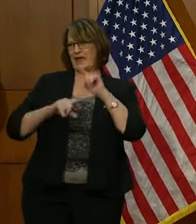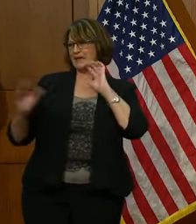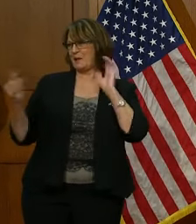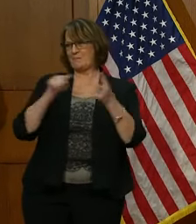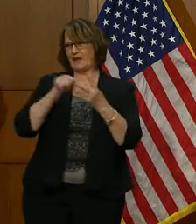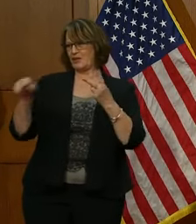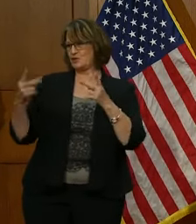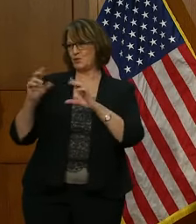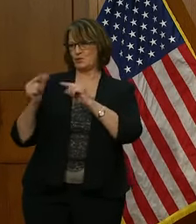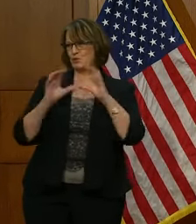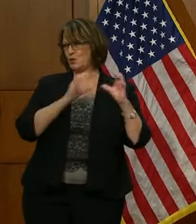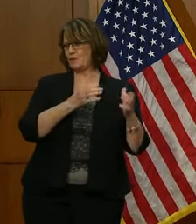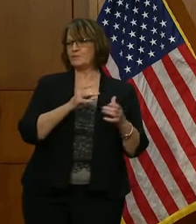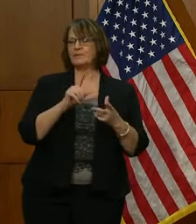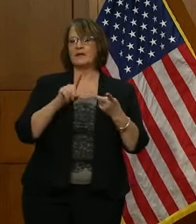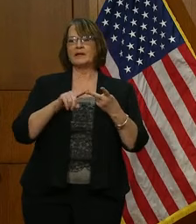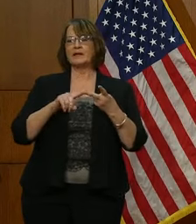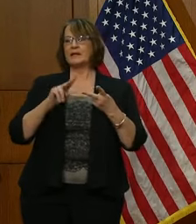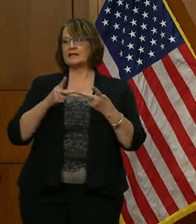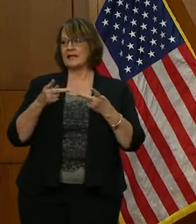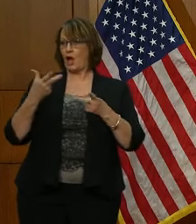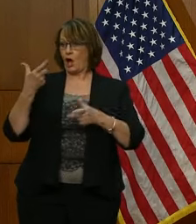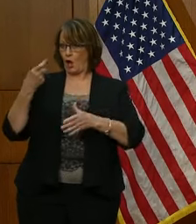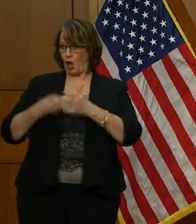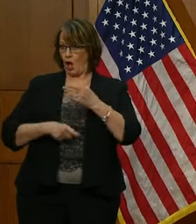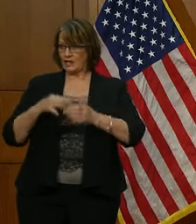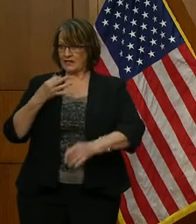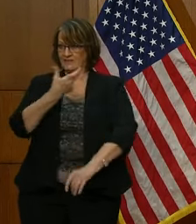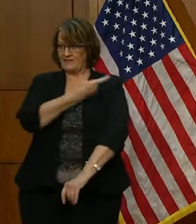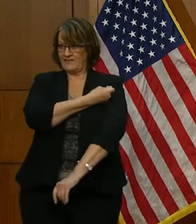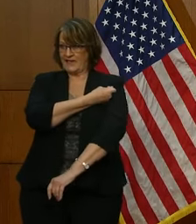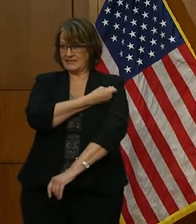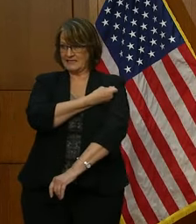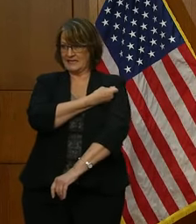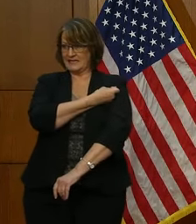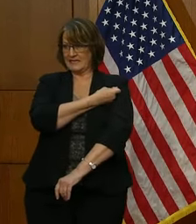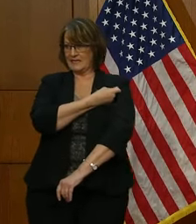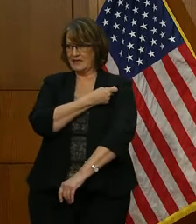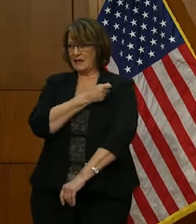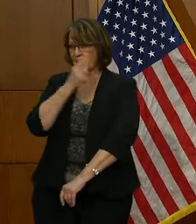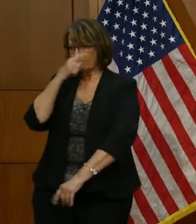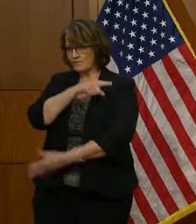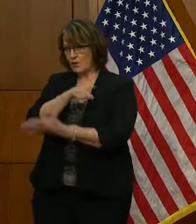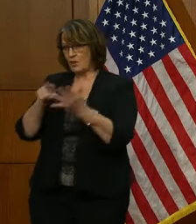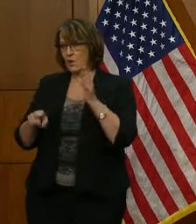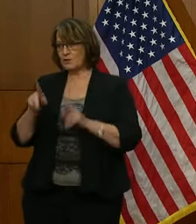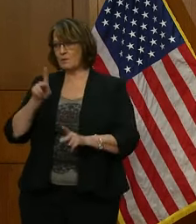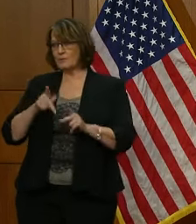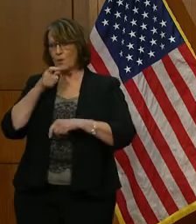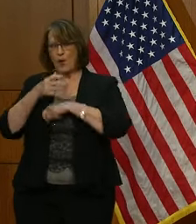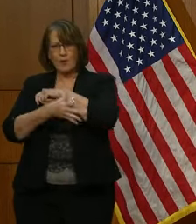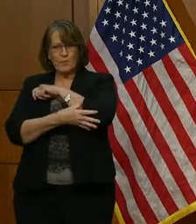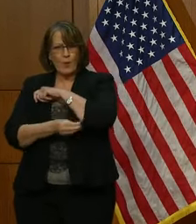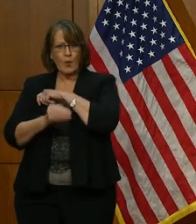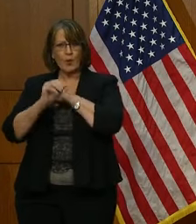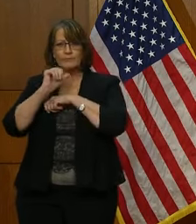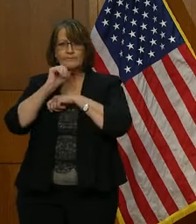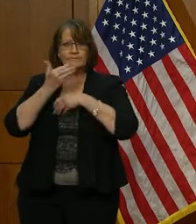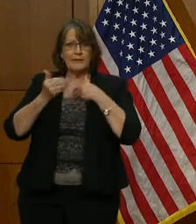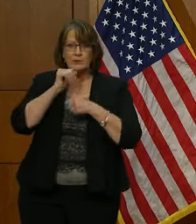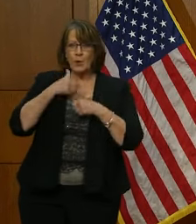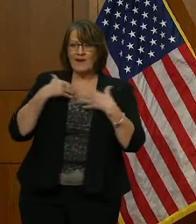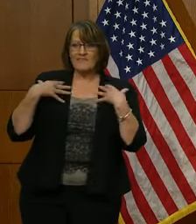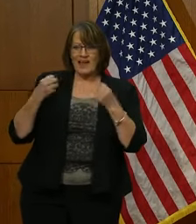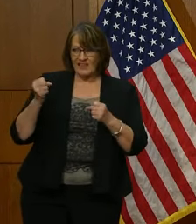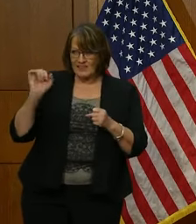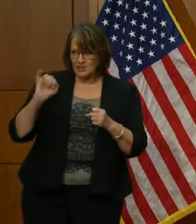Secondly, in terms of cost of the vaccine, for those who are poor and uninsured, and they have questions